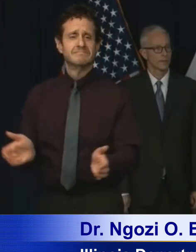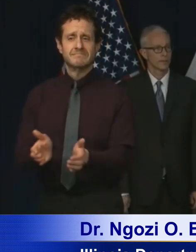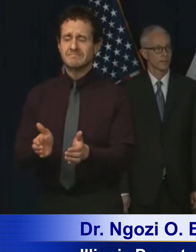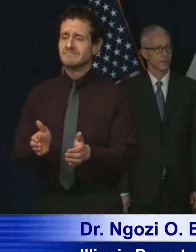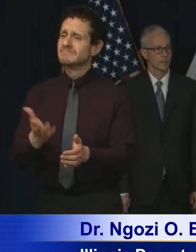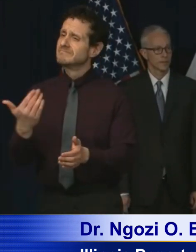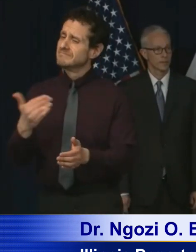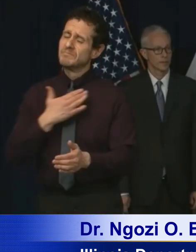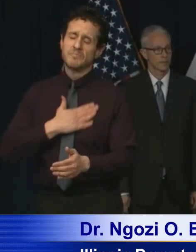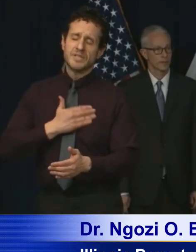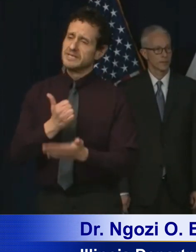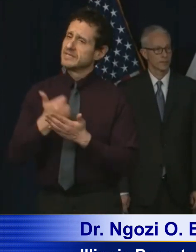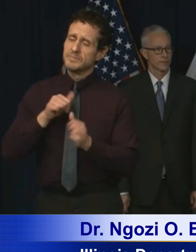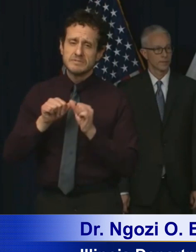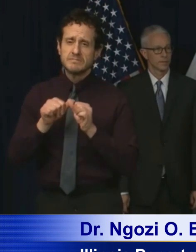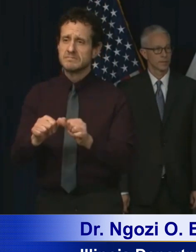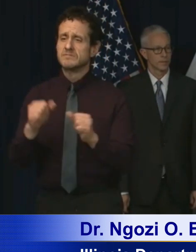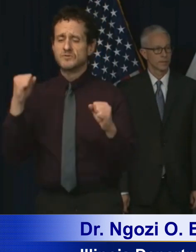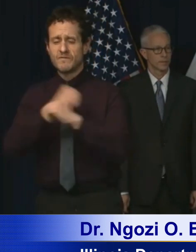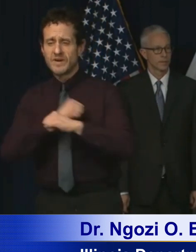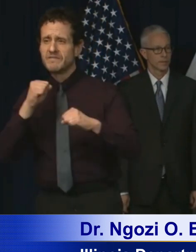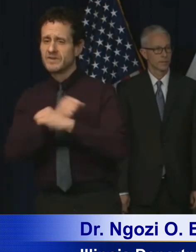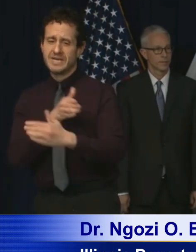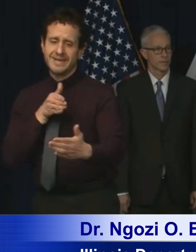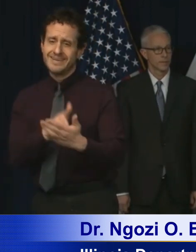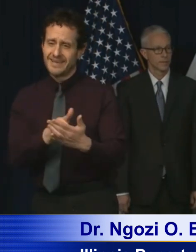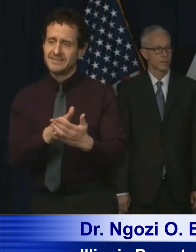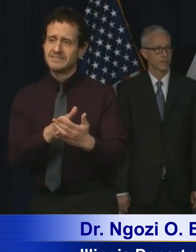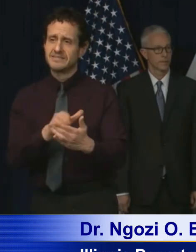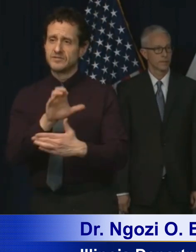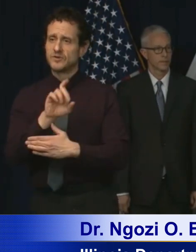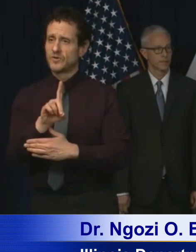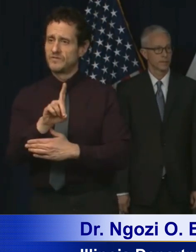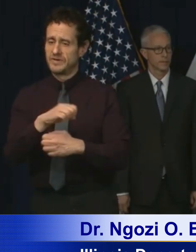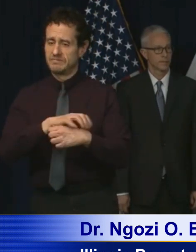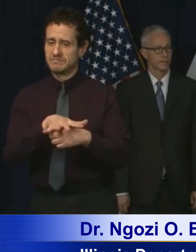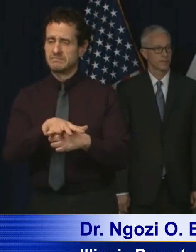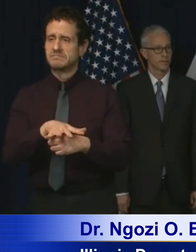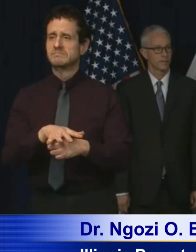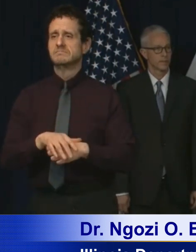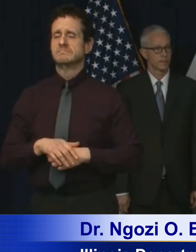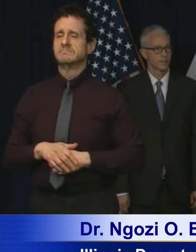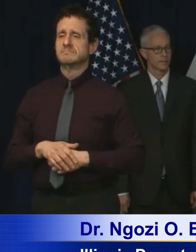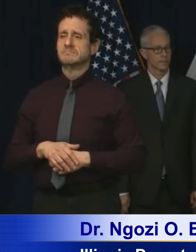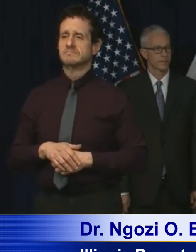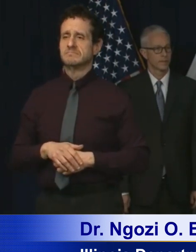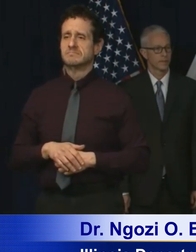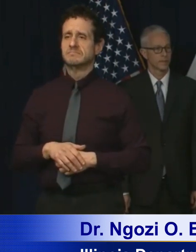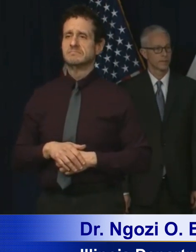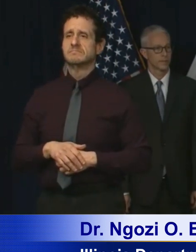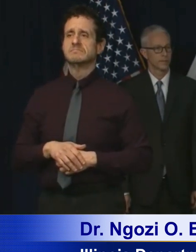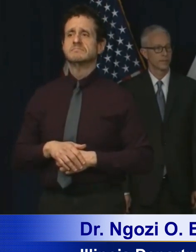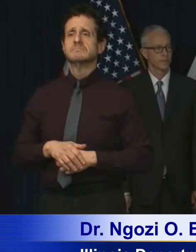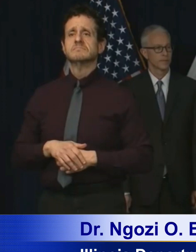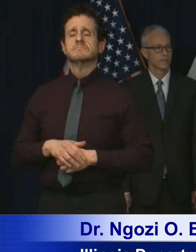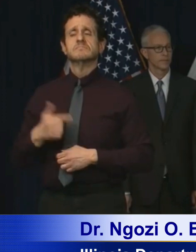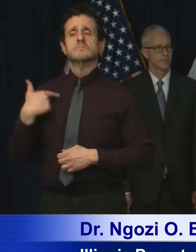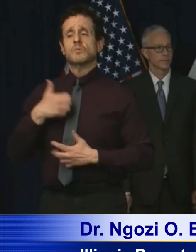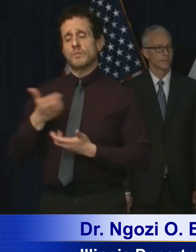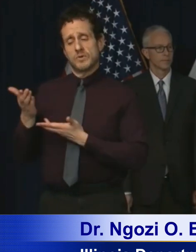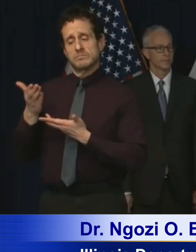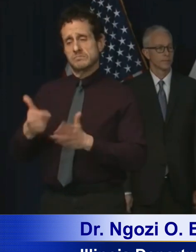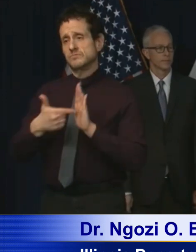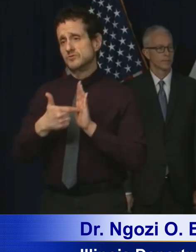this deadly disease. To arm you, we want to bring you data, facts, and